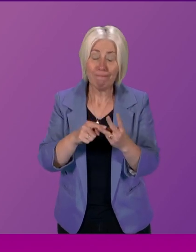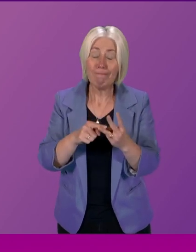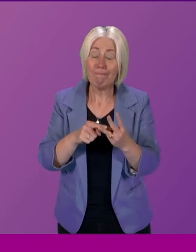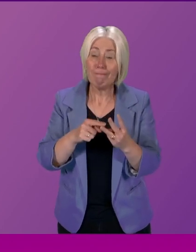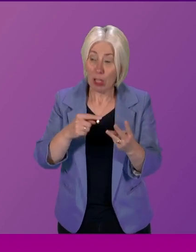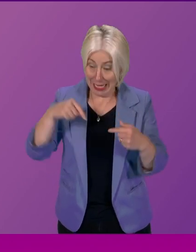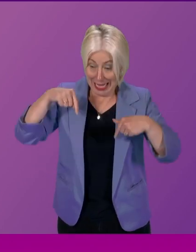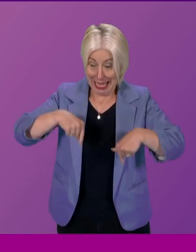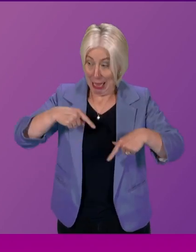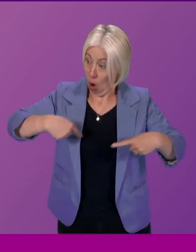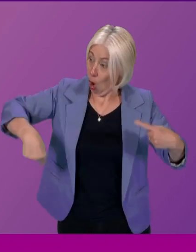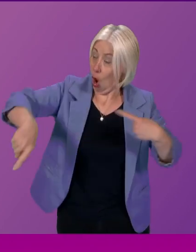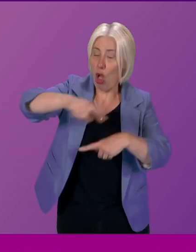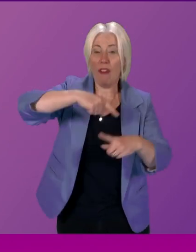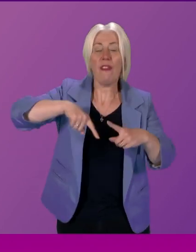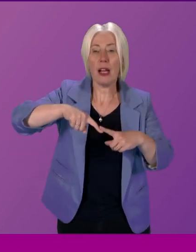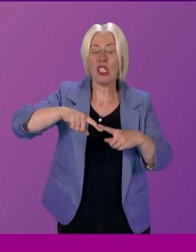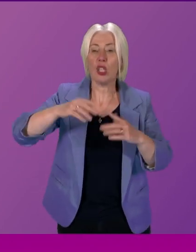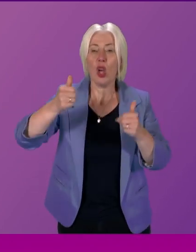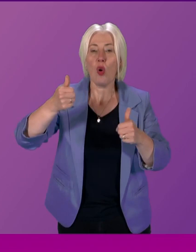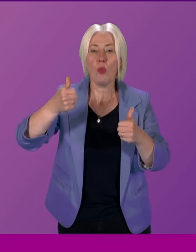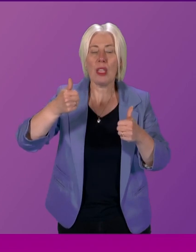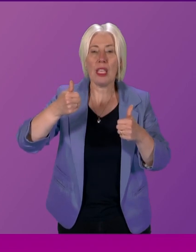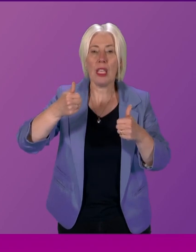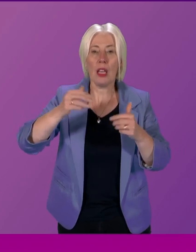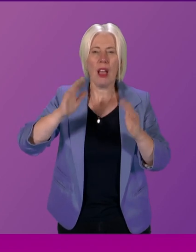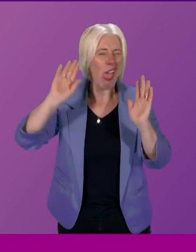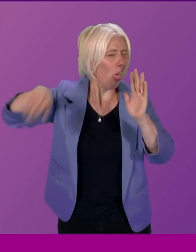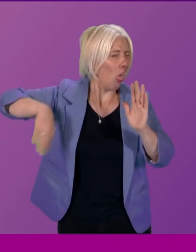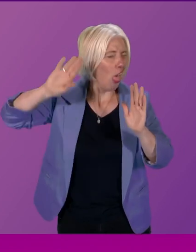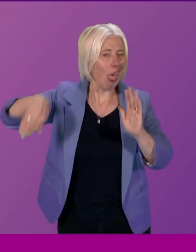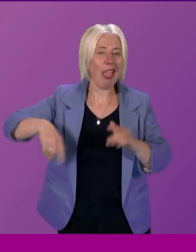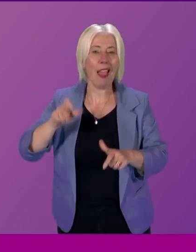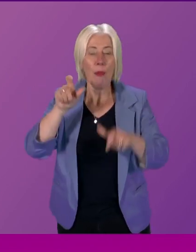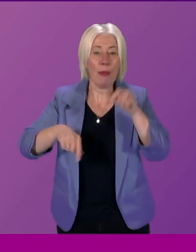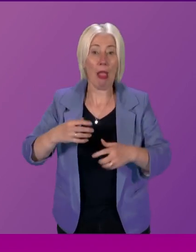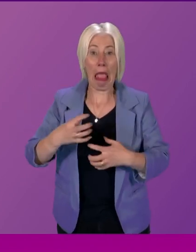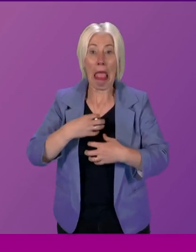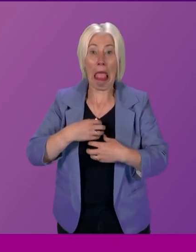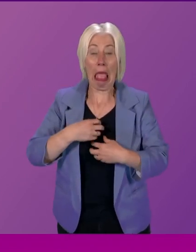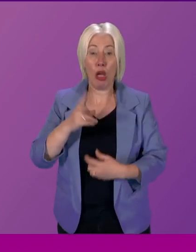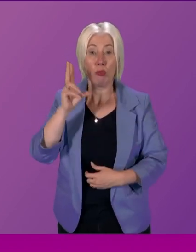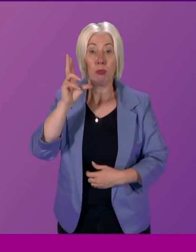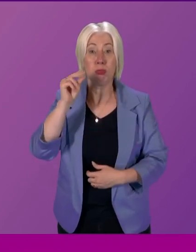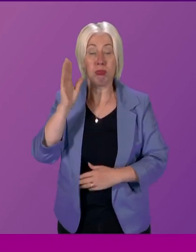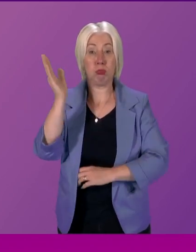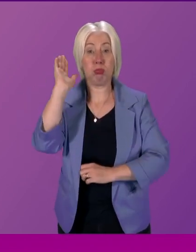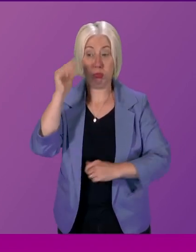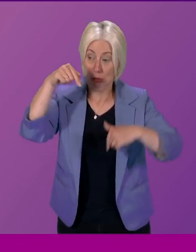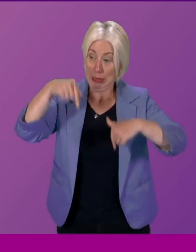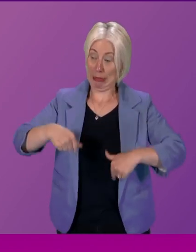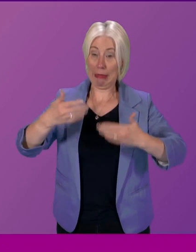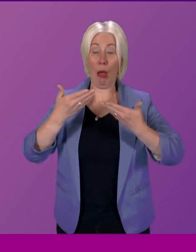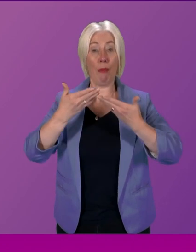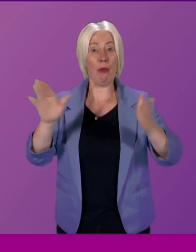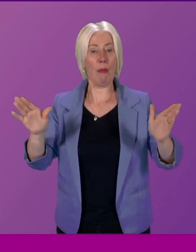in here consistently undermine the fear of speaking up in public despite us claiming perhaps in the self